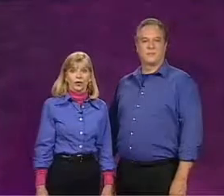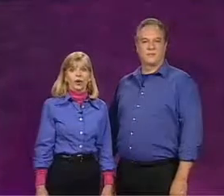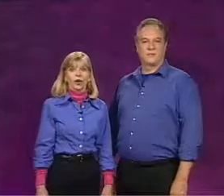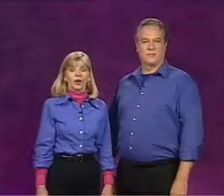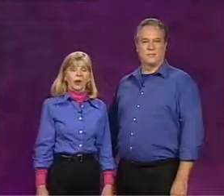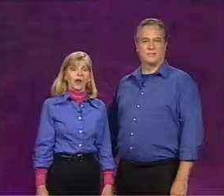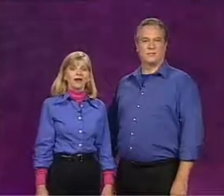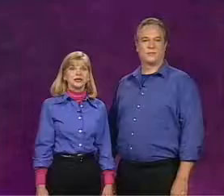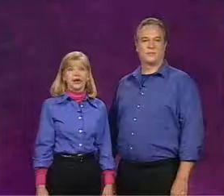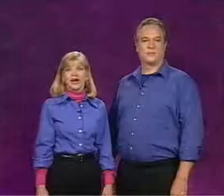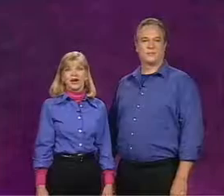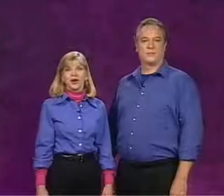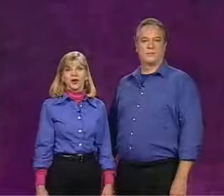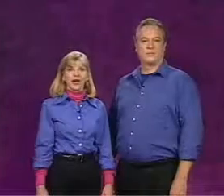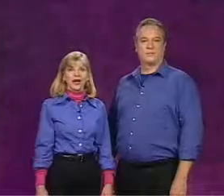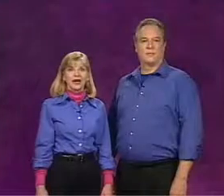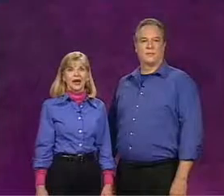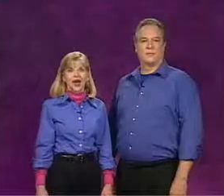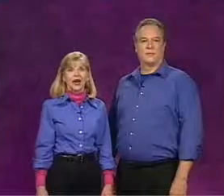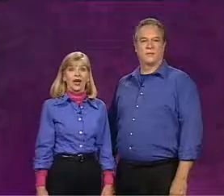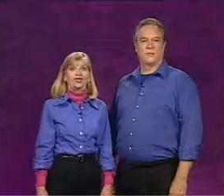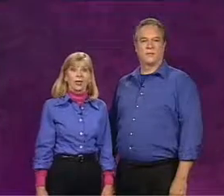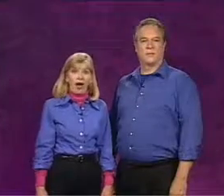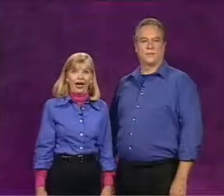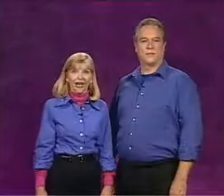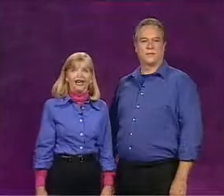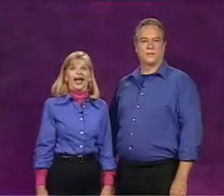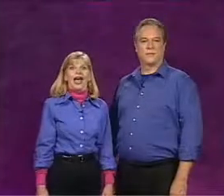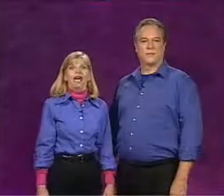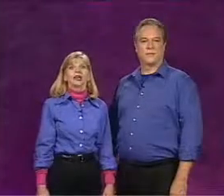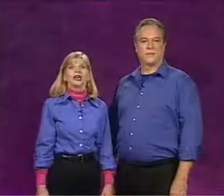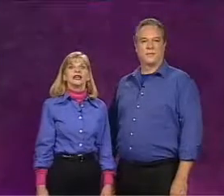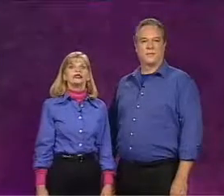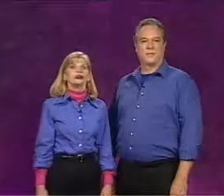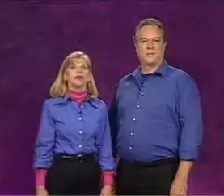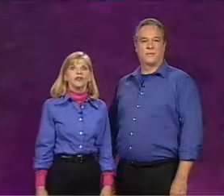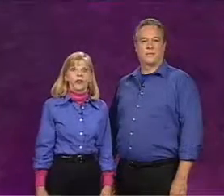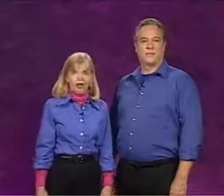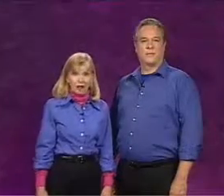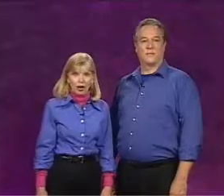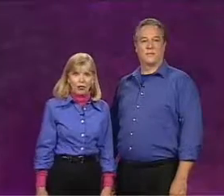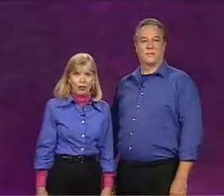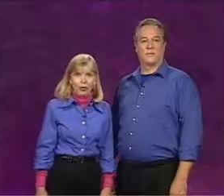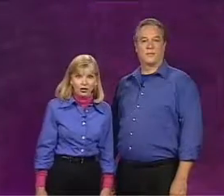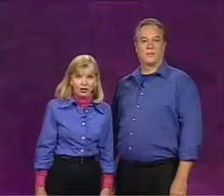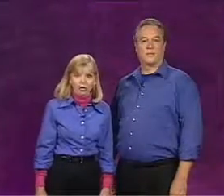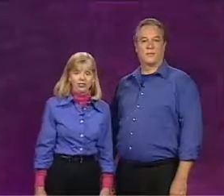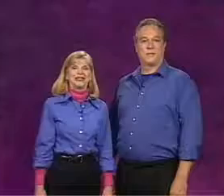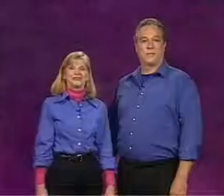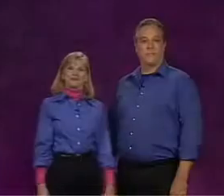who what where when how and why and let's not forget about which and if